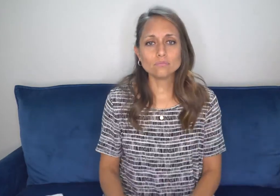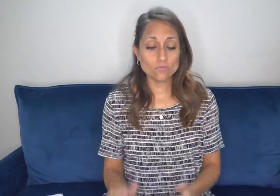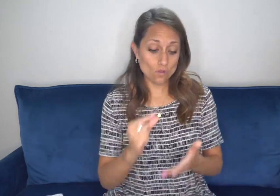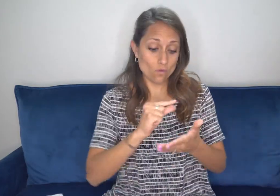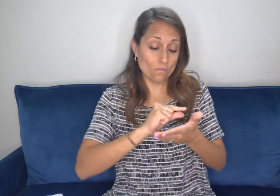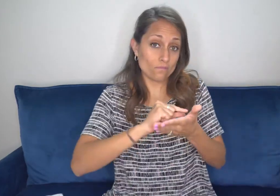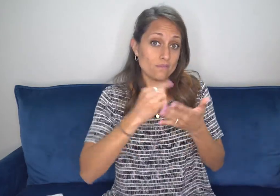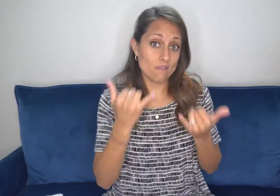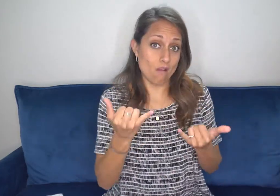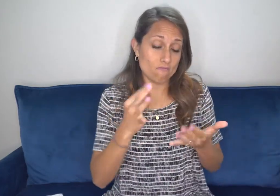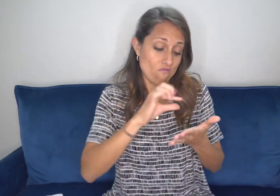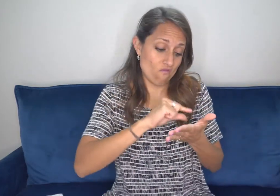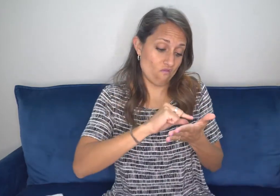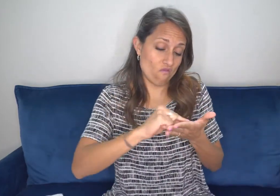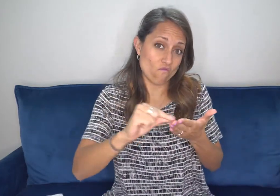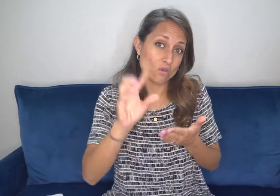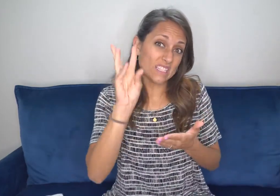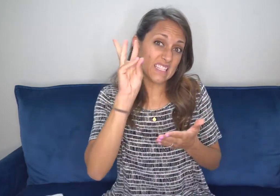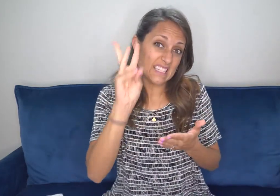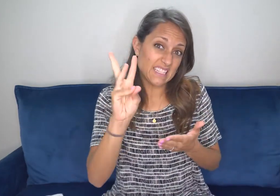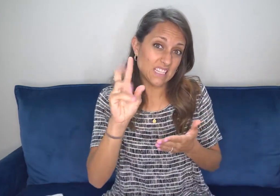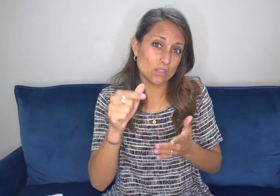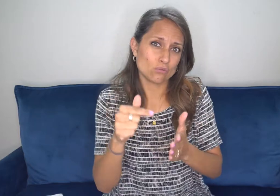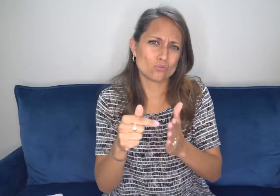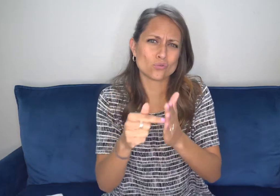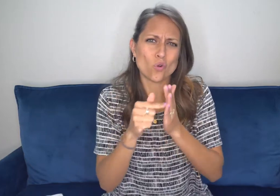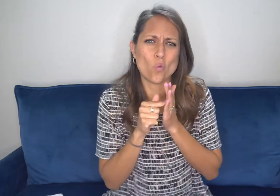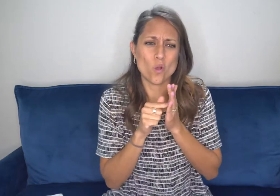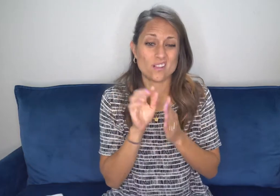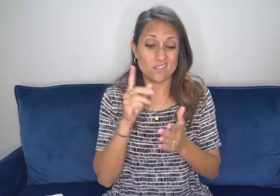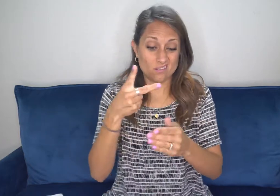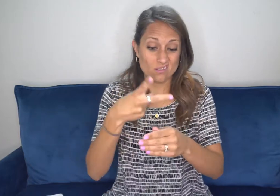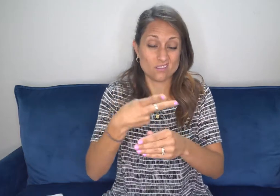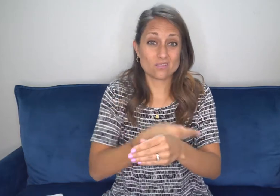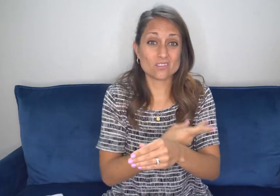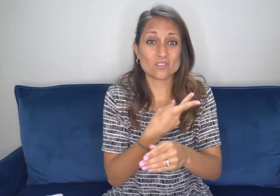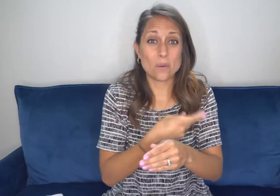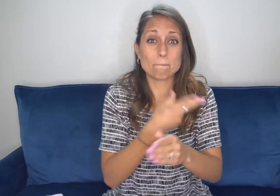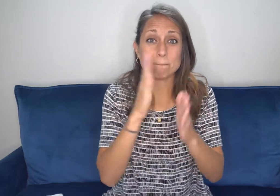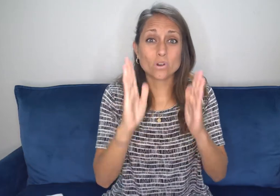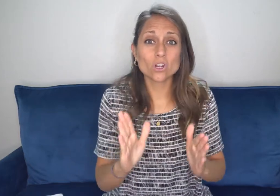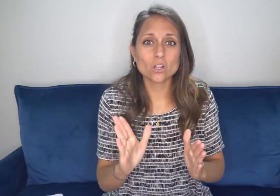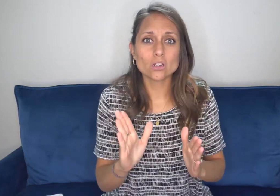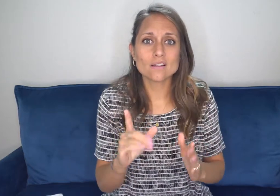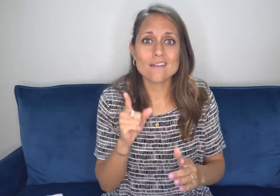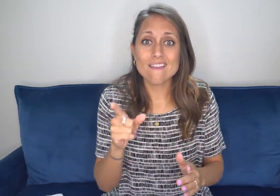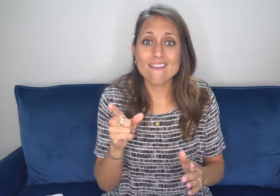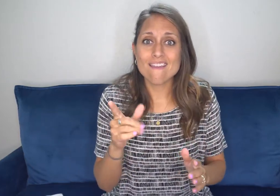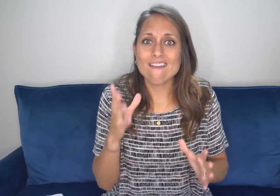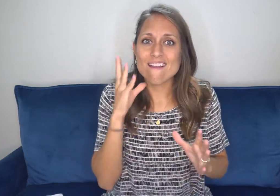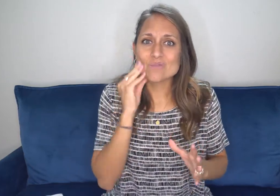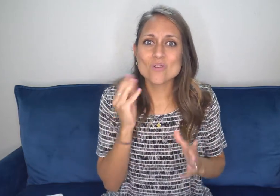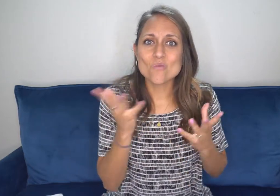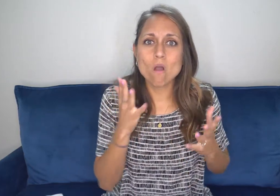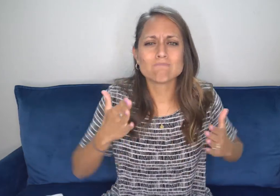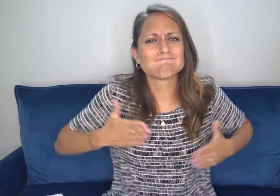sheep, of course he will go after it. And then if you look at verse six, we see the shepherd celebrate